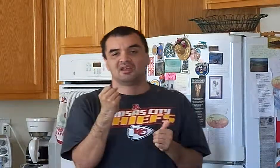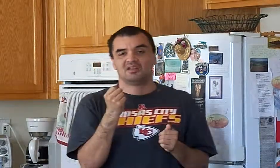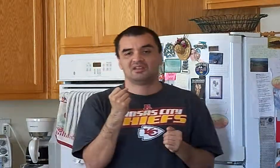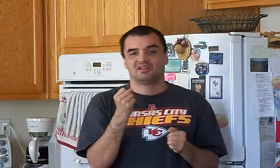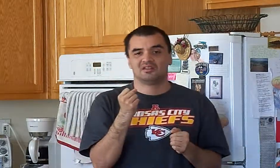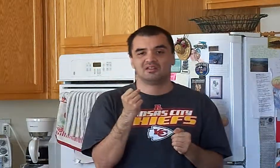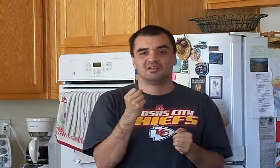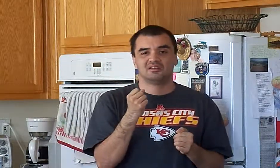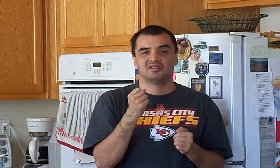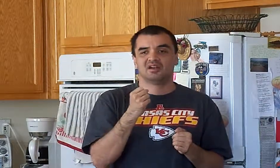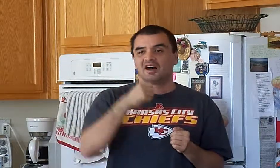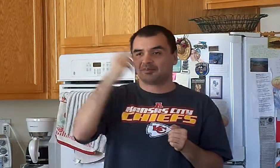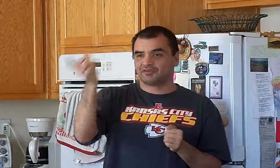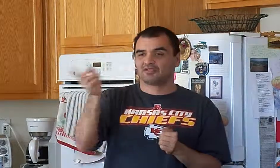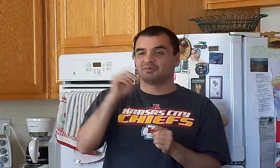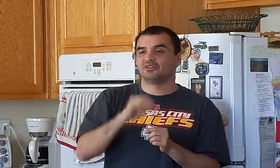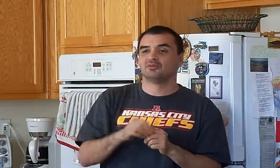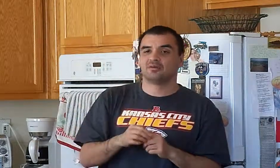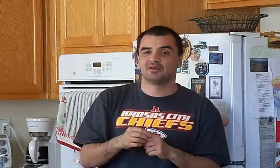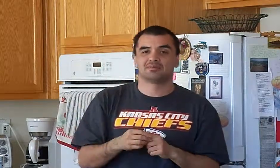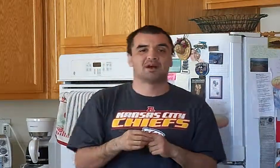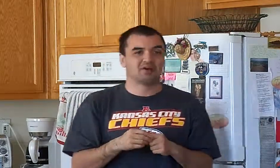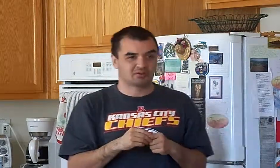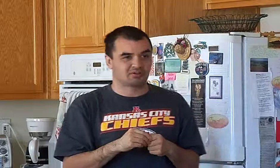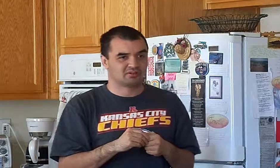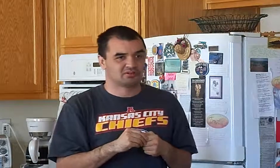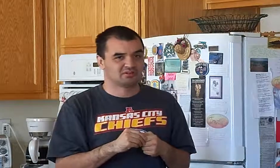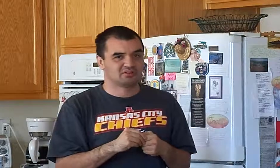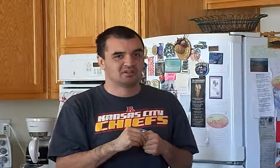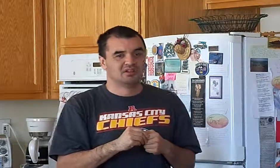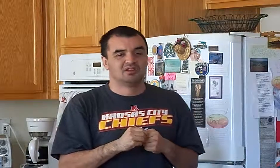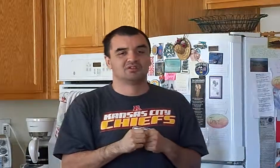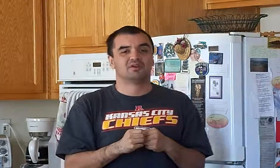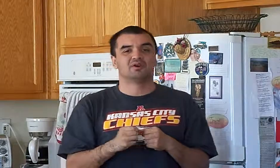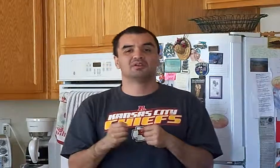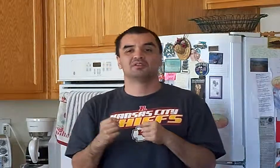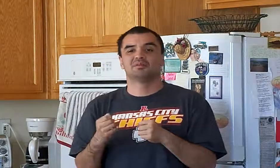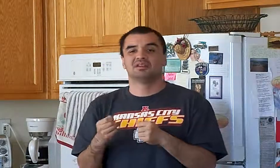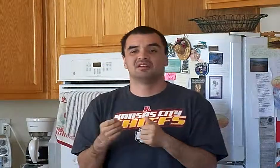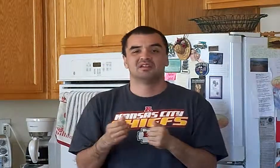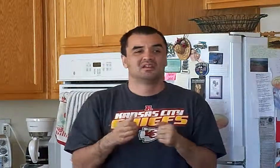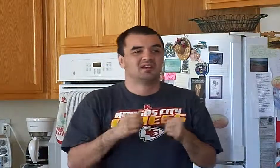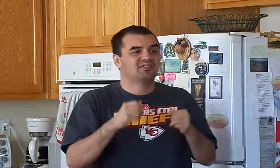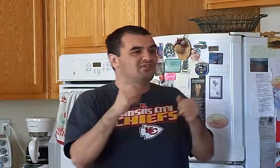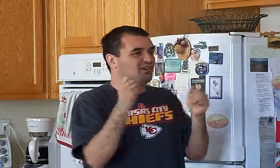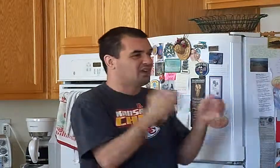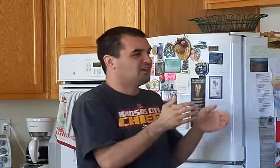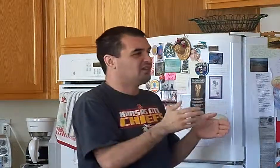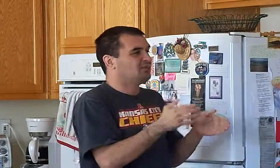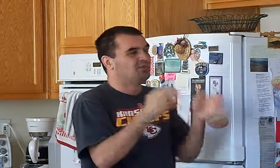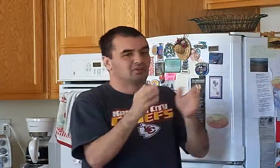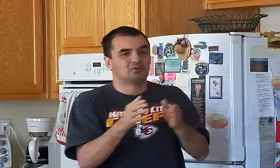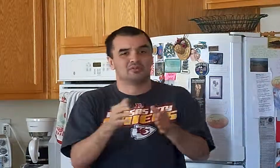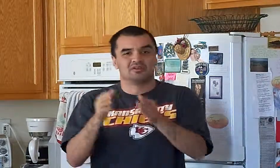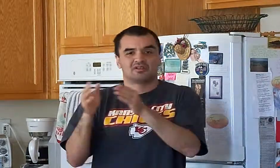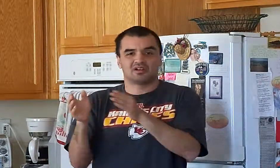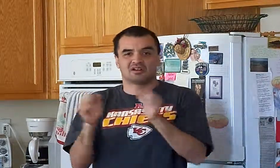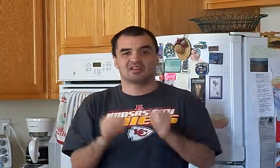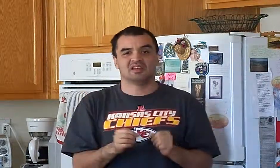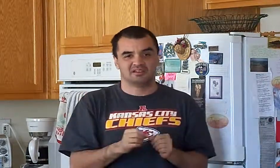And the opposite of Wonder Woman is Power Girl. And you've always been a fan of Wonder Woman Clark Kent,